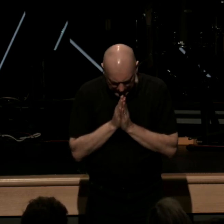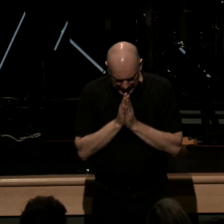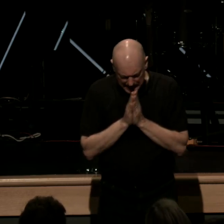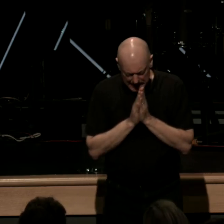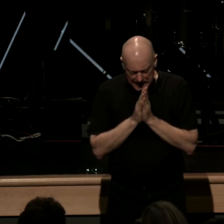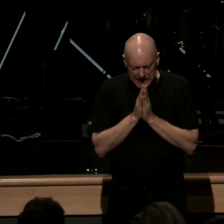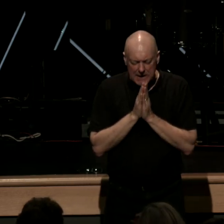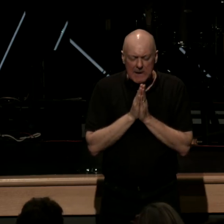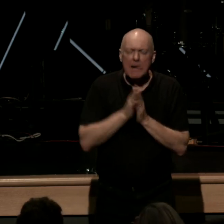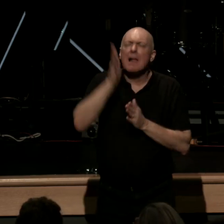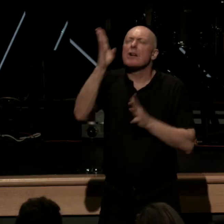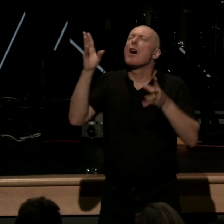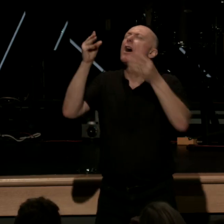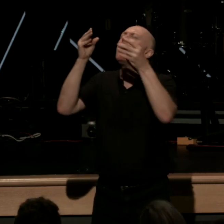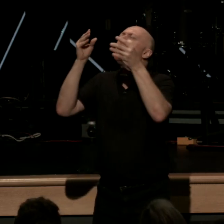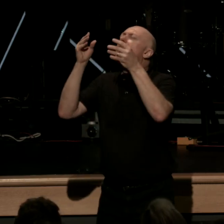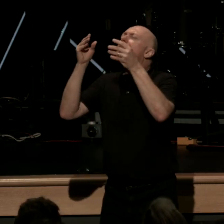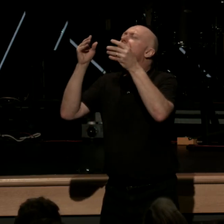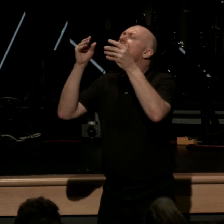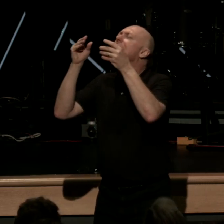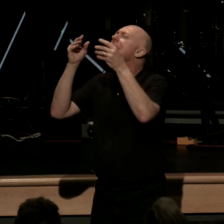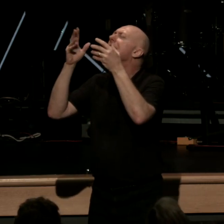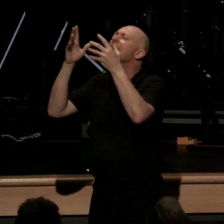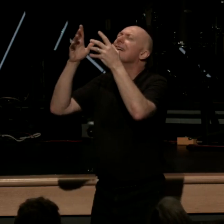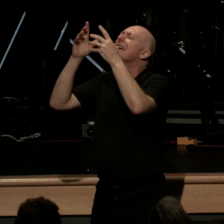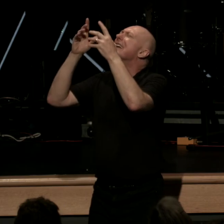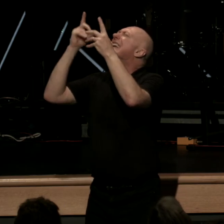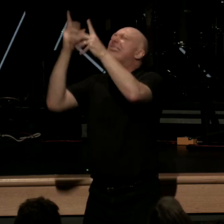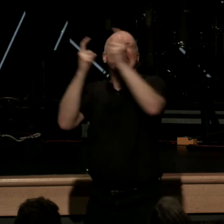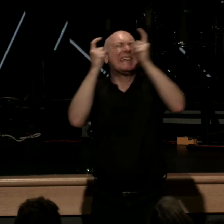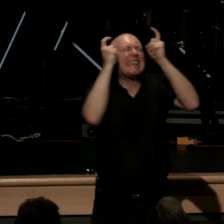father give the gift of faith today i beg you would you grant the gift of faith